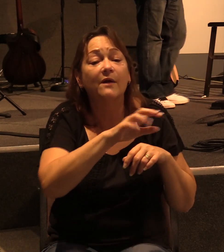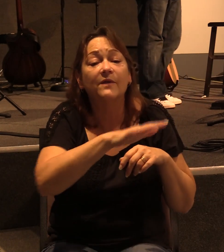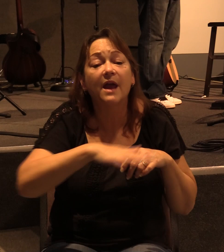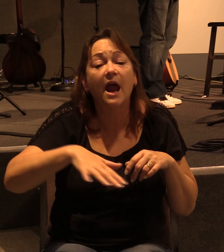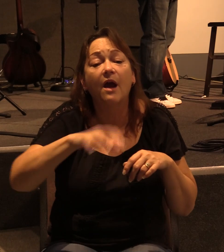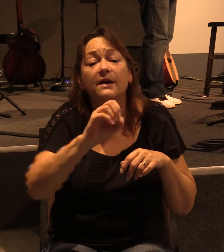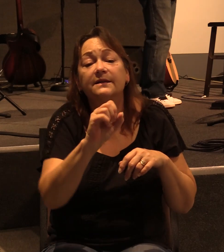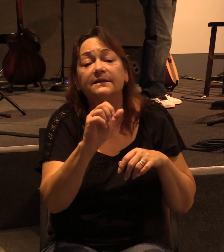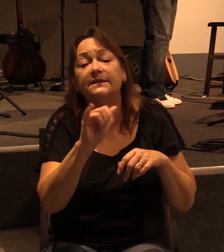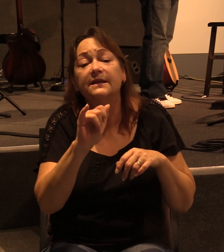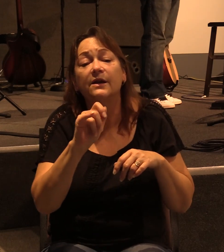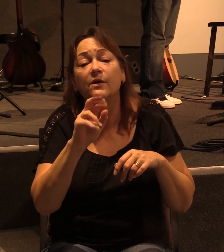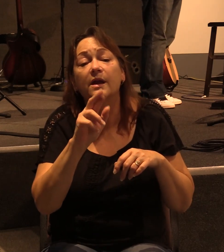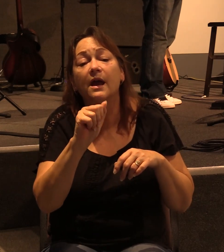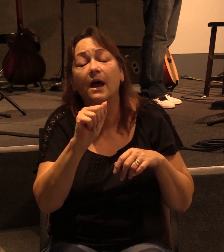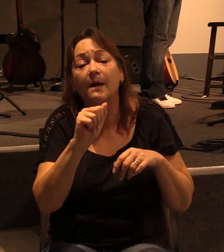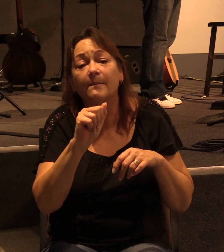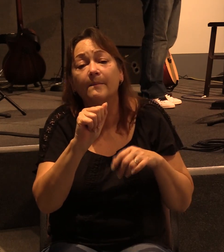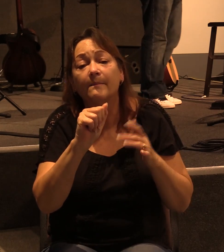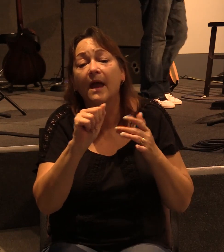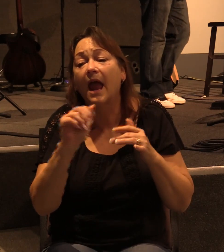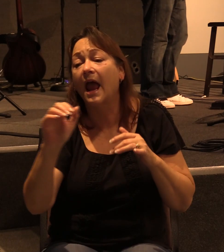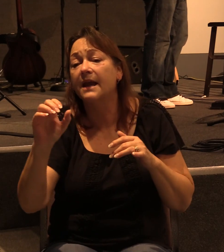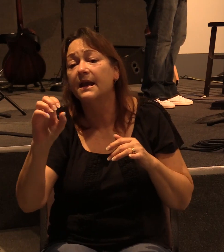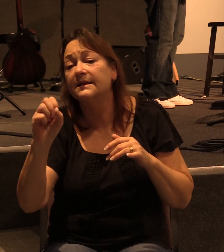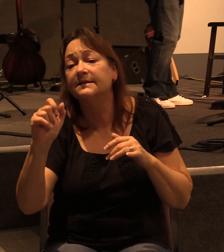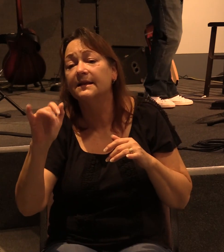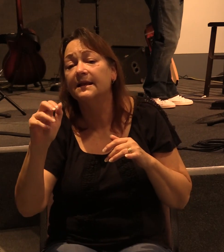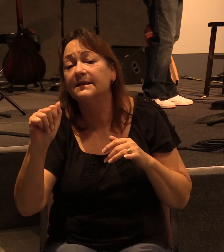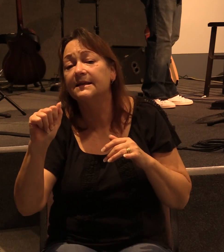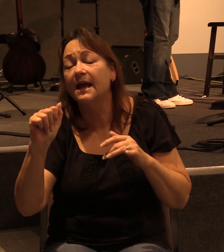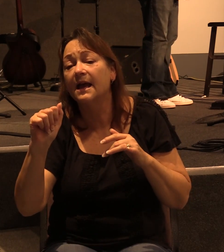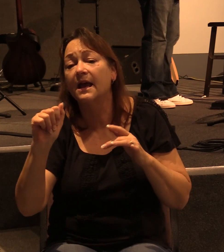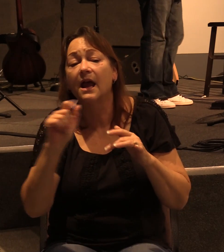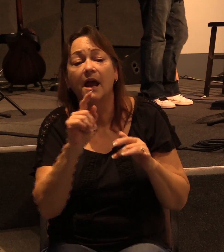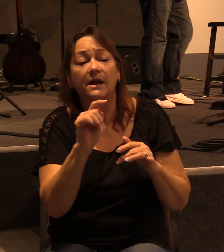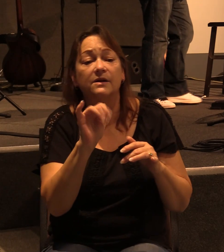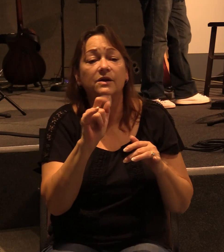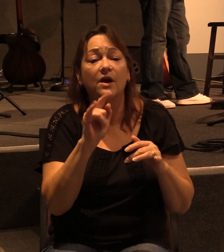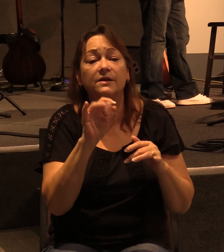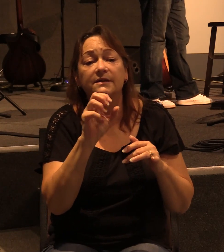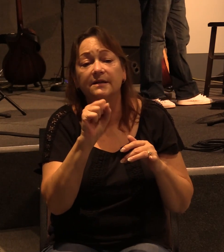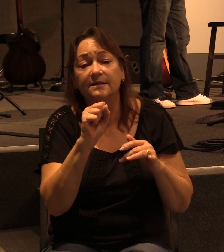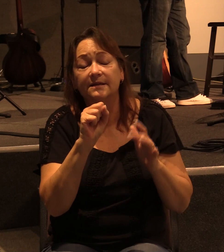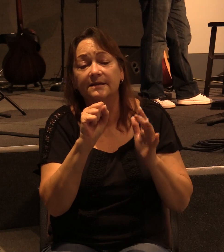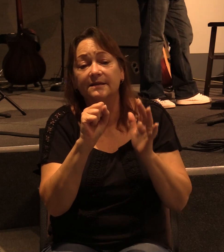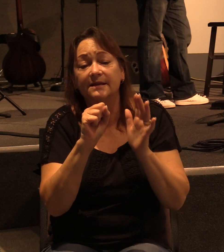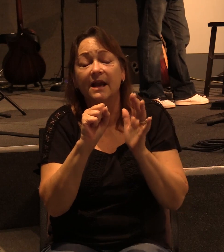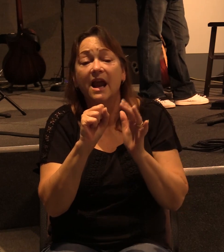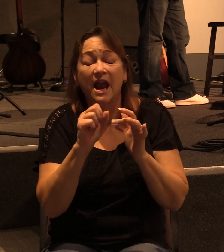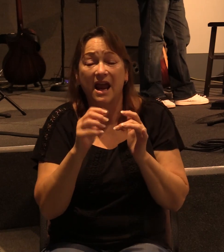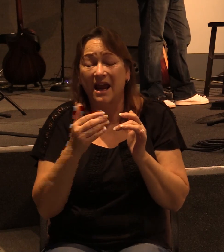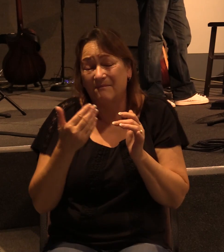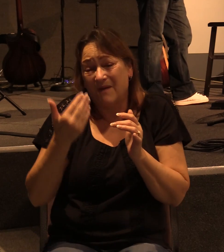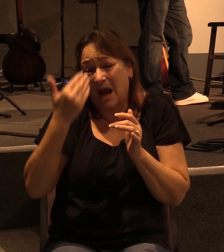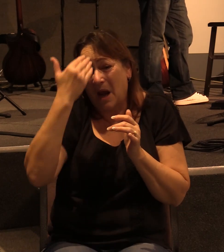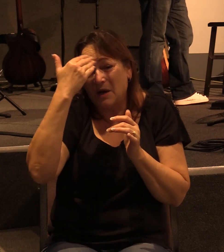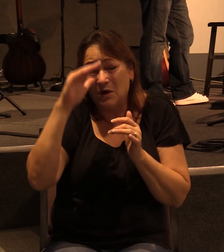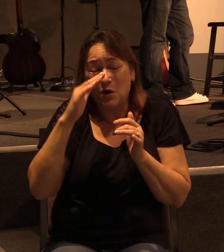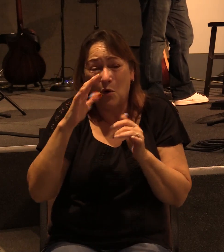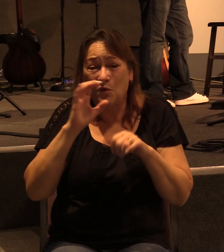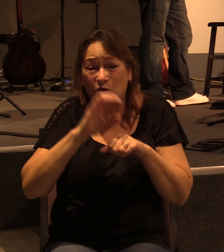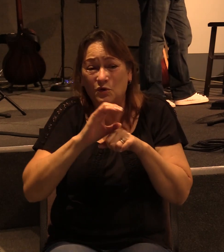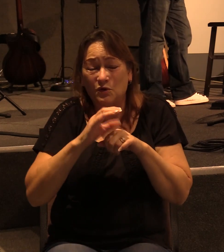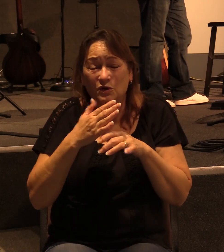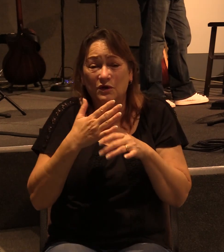and Cilicia. So this would include Tarsus, Paul's hometown. And I was unknown by face to the churches of Judea, which were